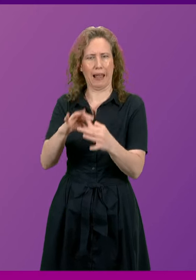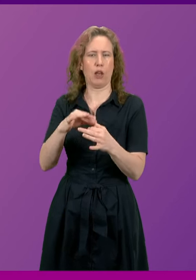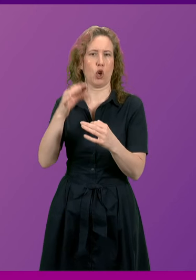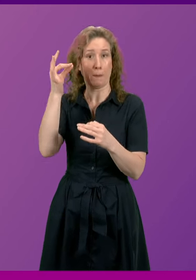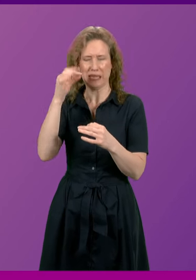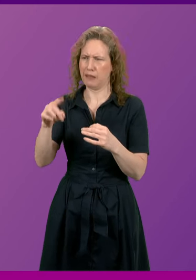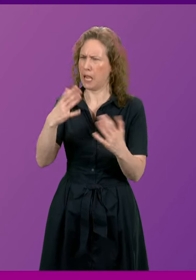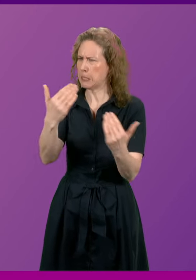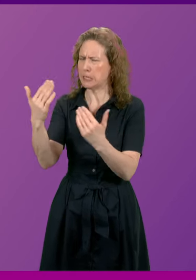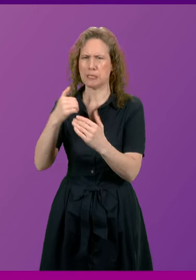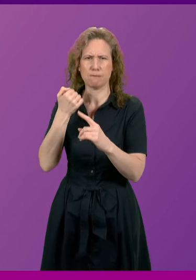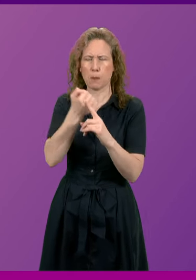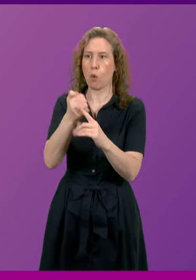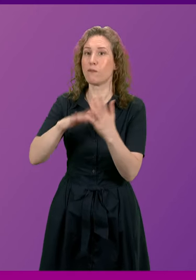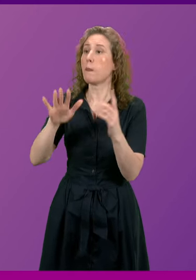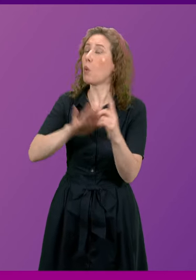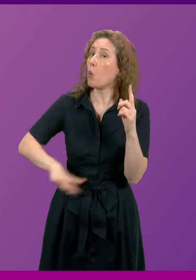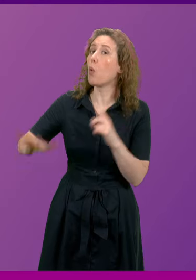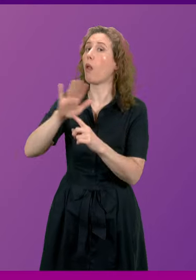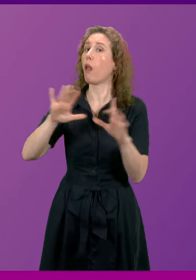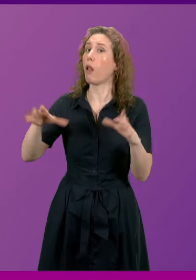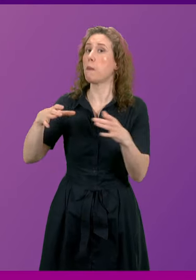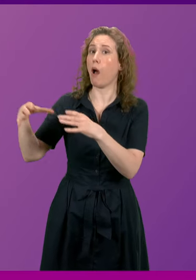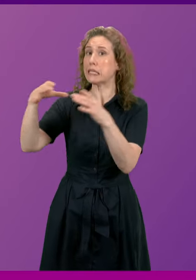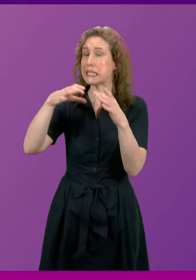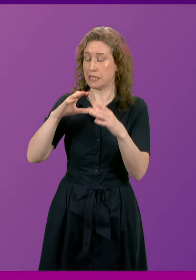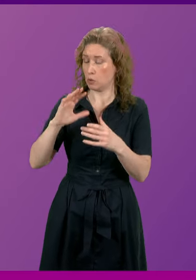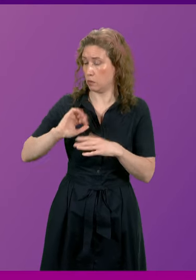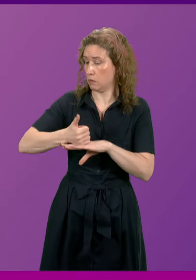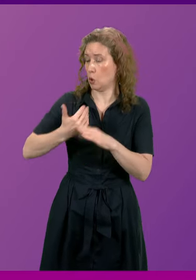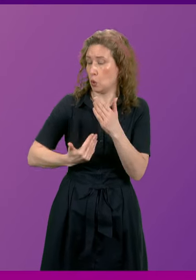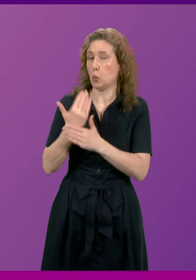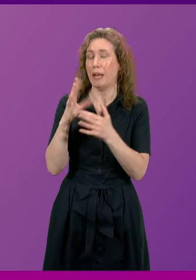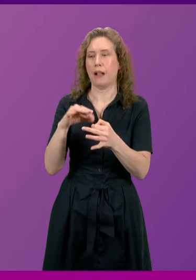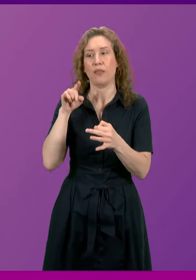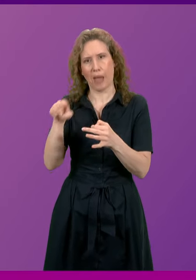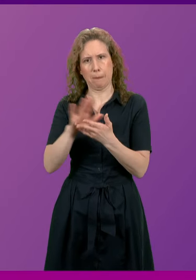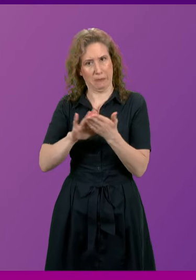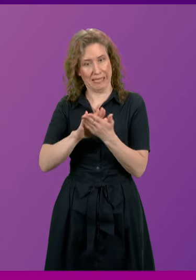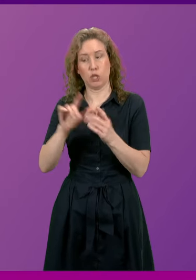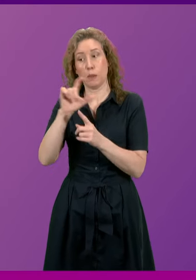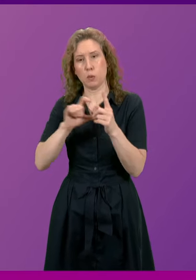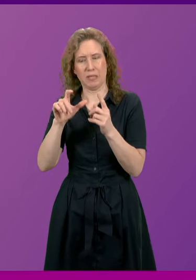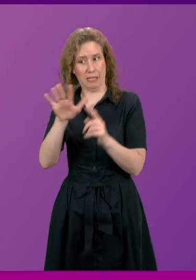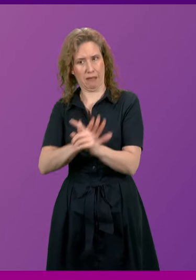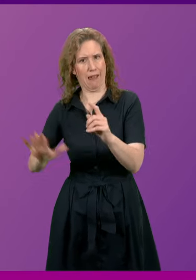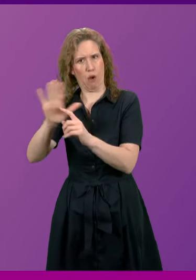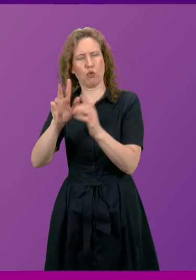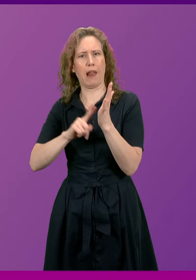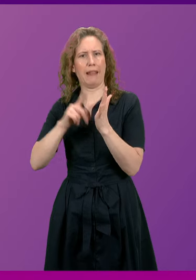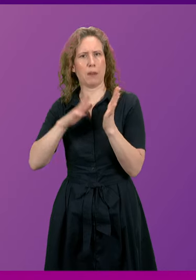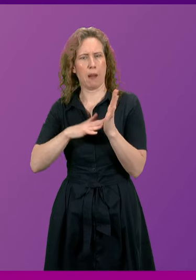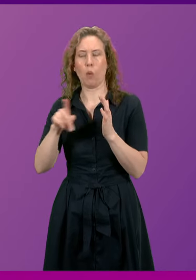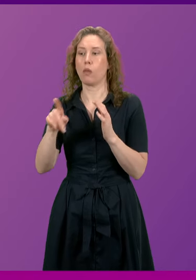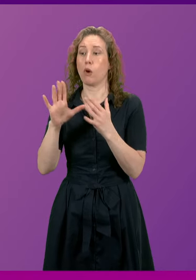support on a cross-party basis for a new rail link. It will connect the communities around Leaven to the rail